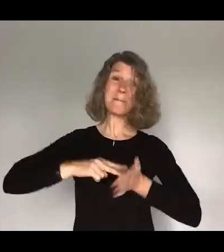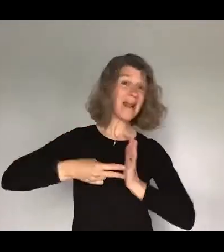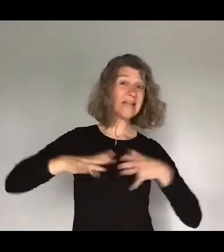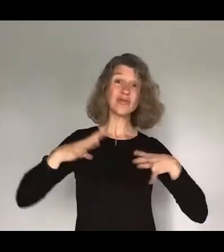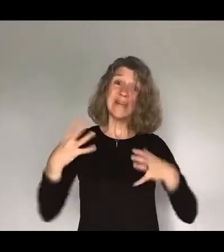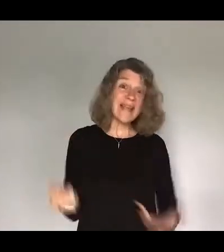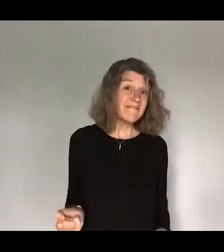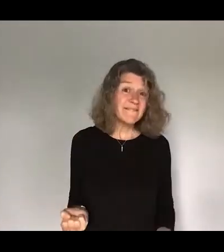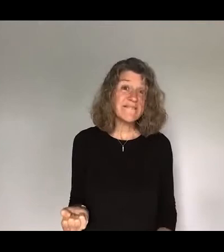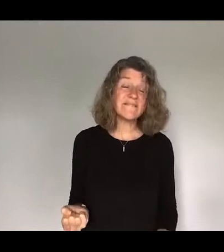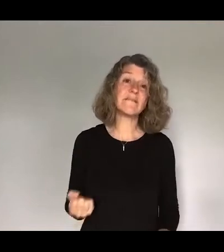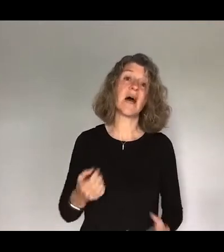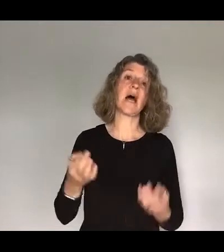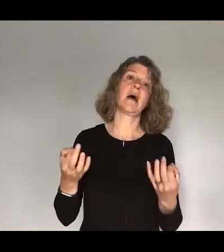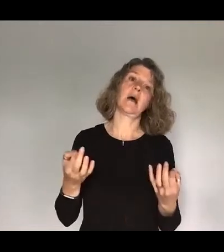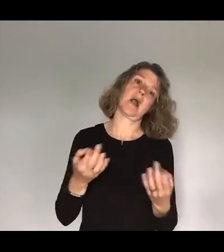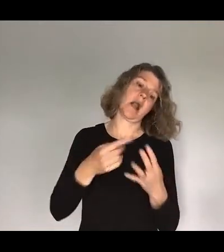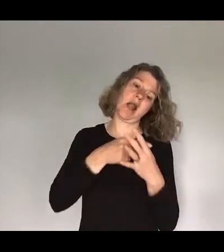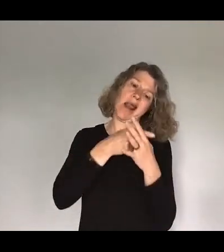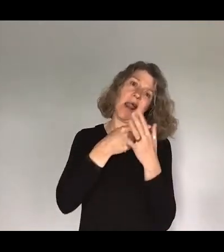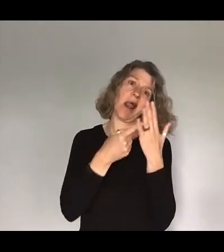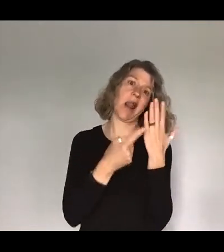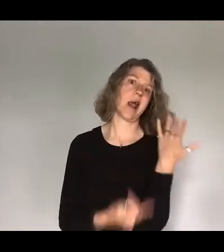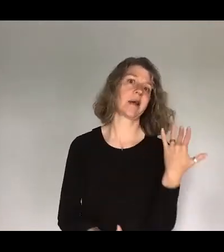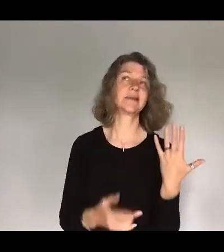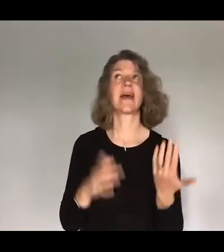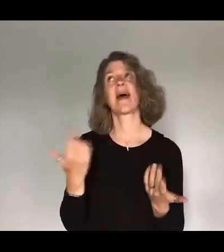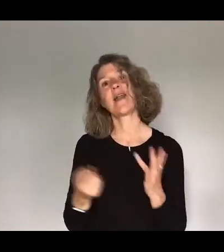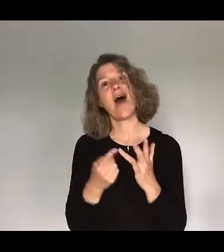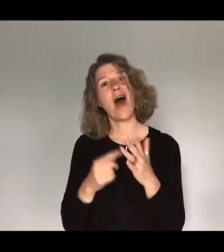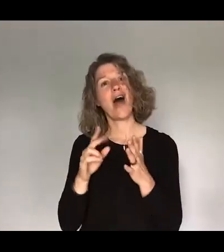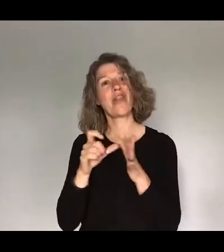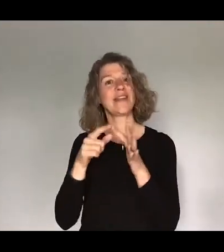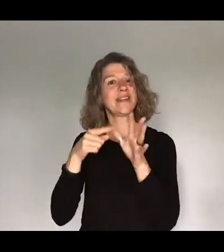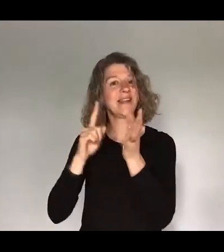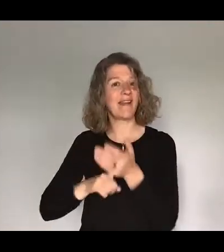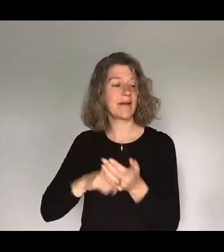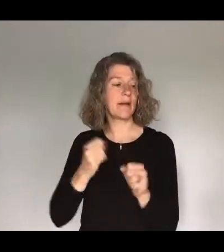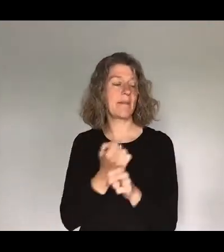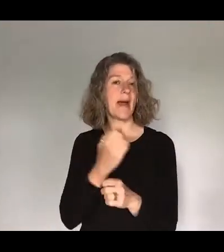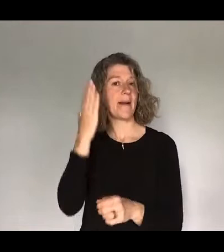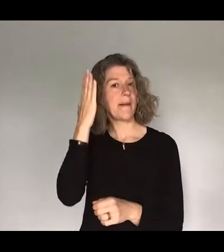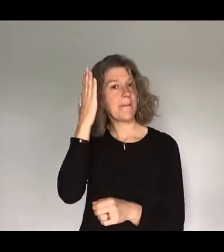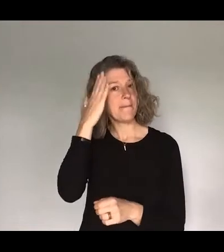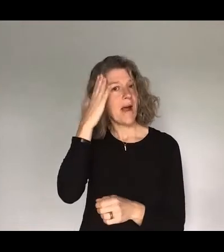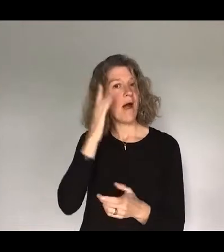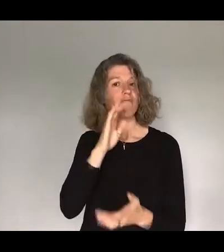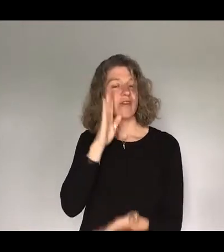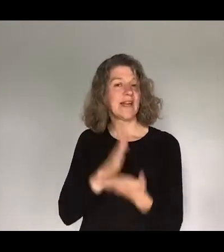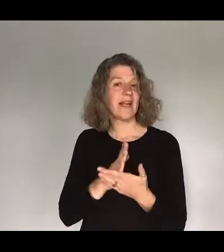and this along with a whole bunch of other deals with my mum made her realise over time that even when I made a promise it was highly